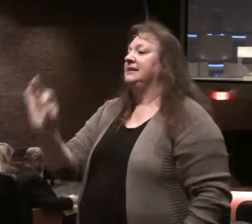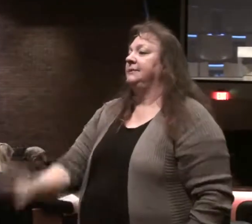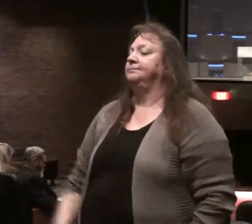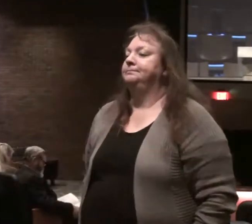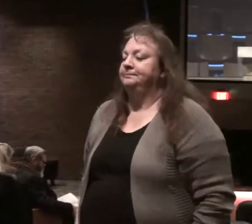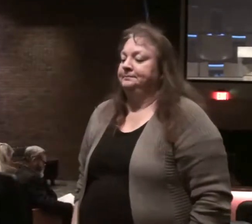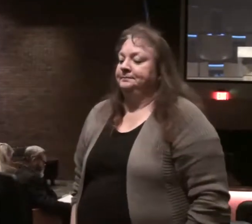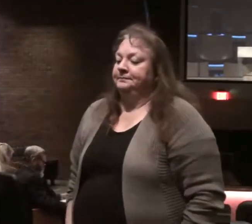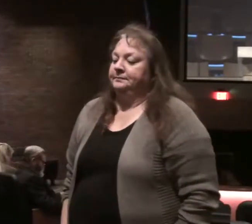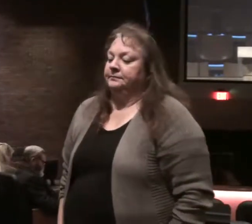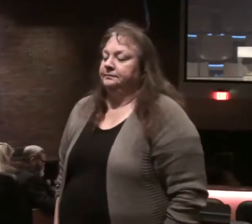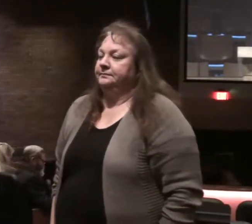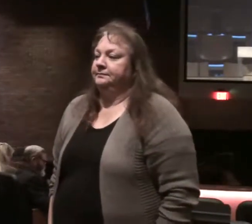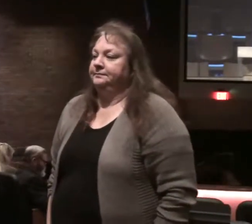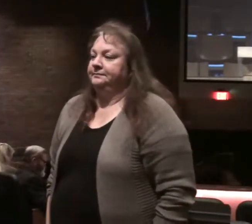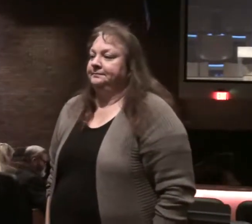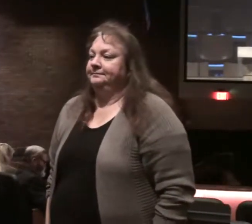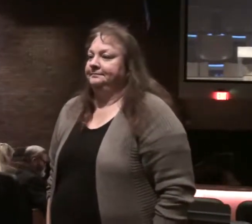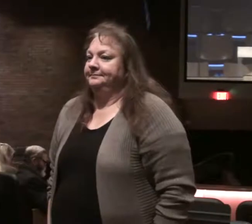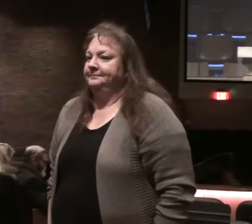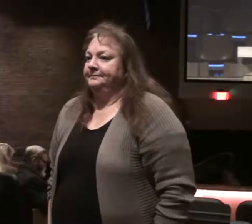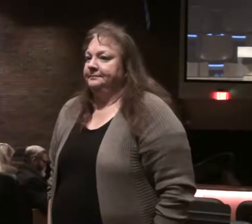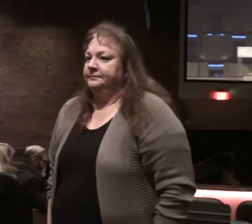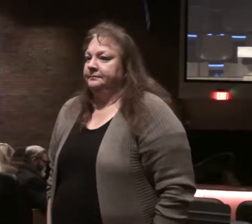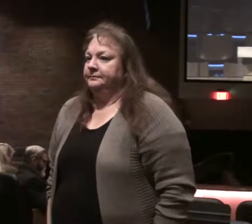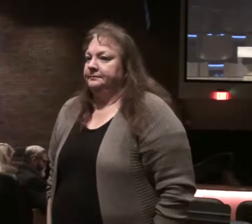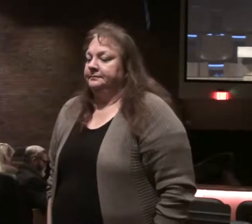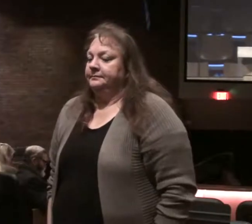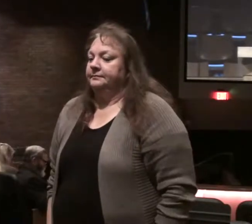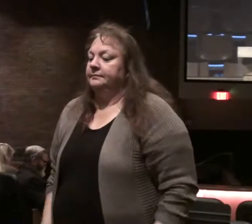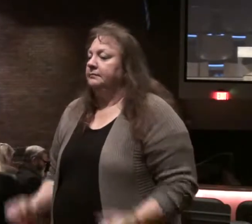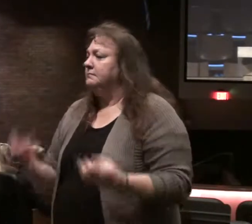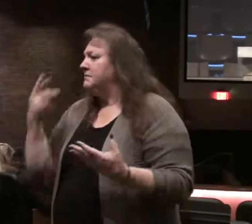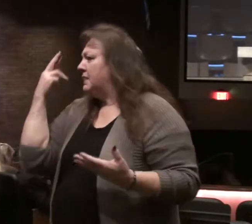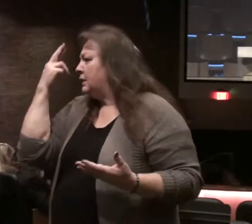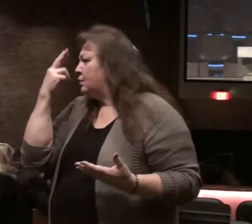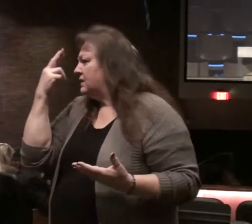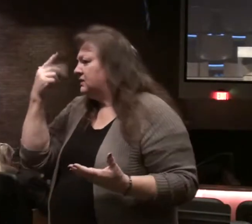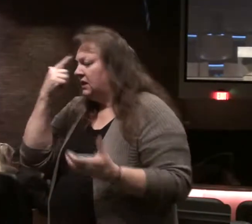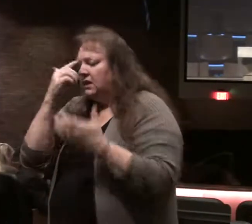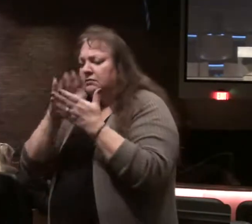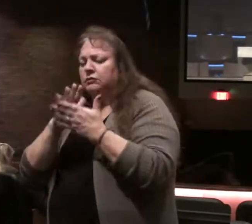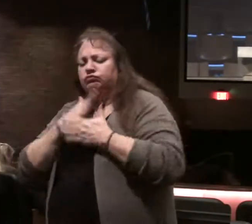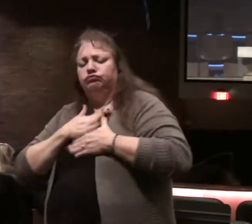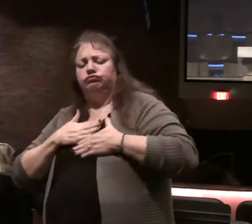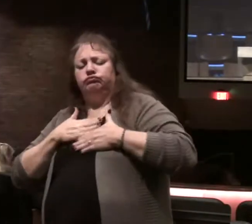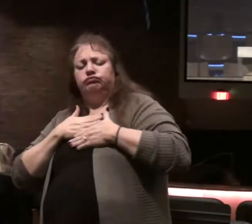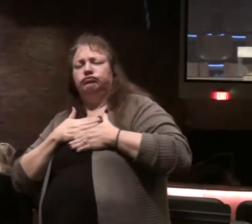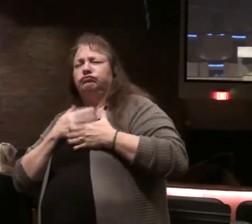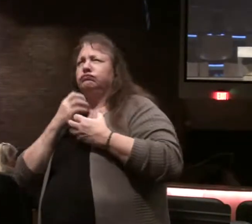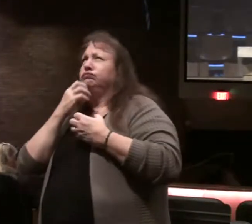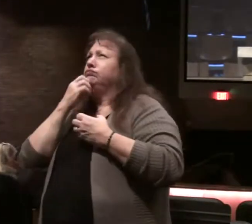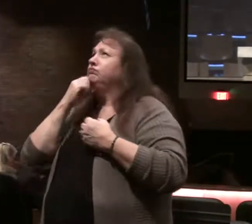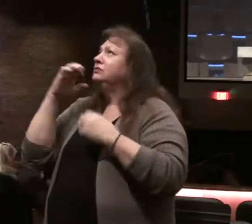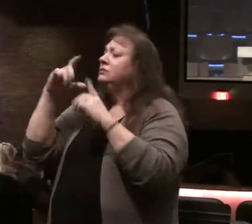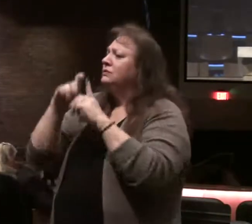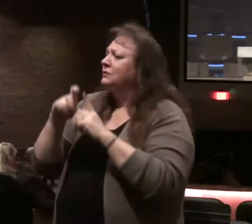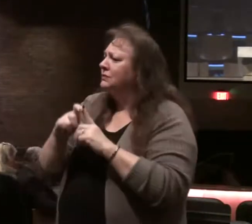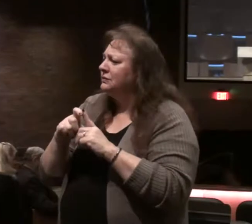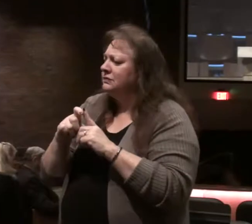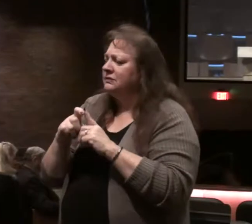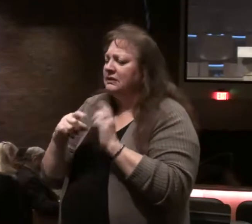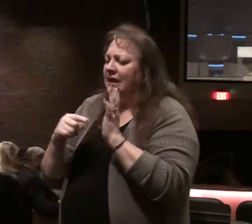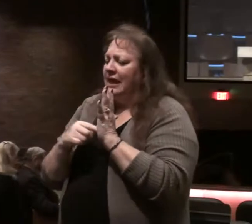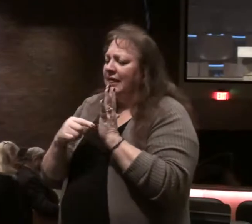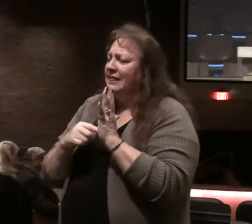quickly. Just go pages over. Psalm 19. For many reasons the believer delights in the word of God. Like just said, this